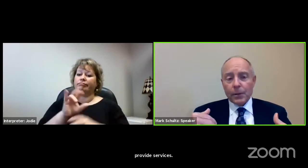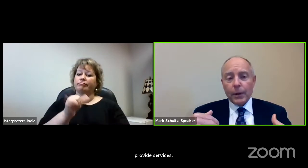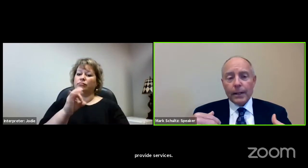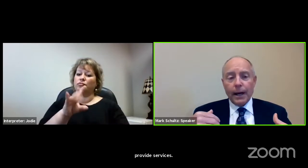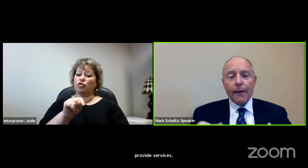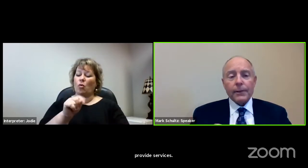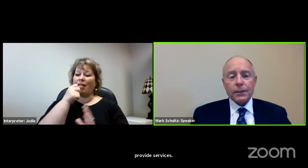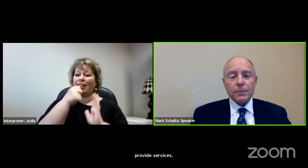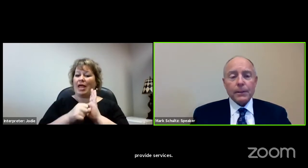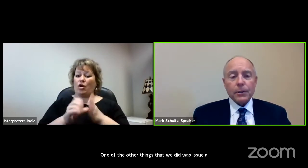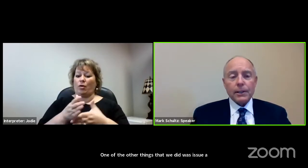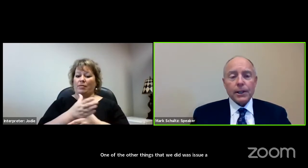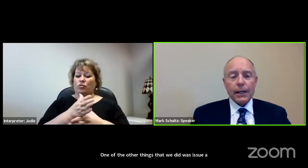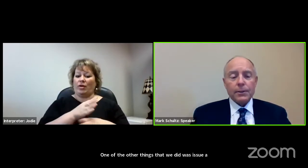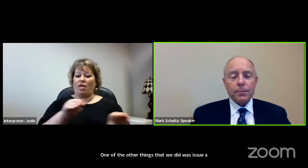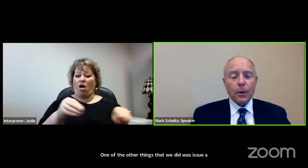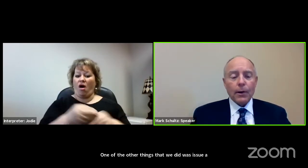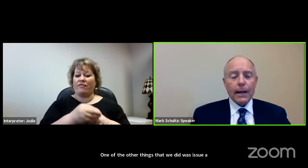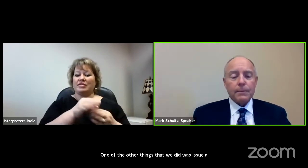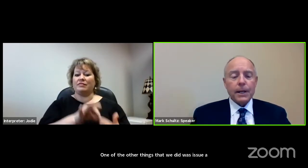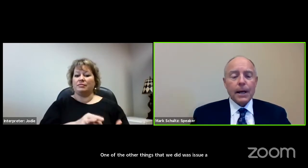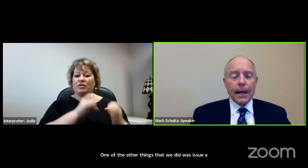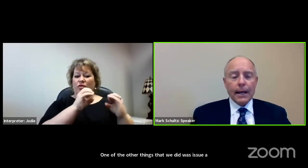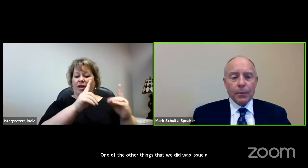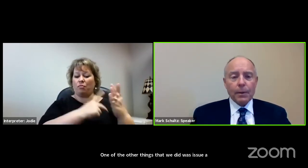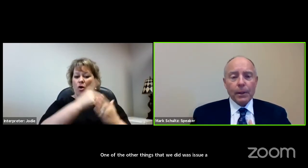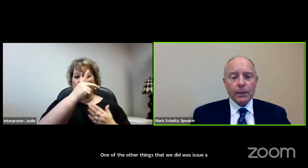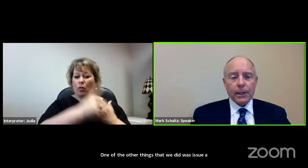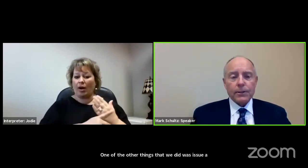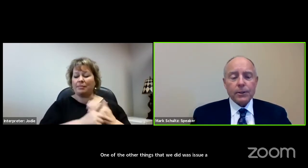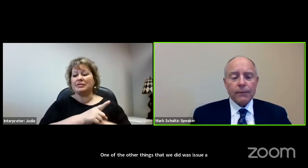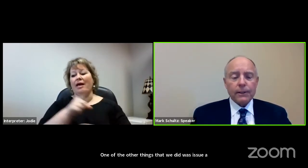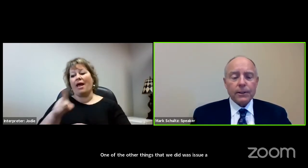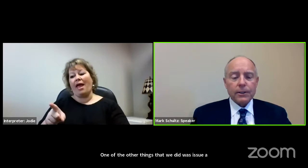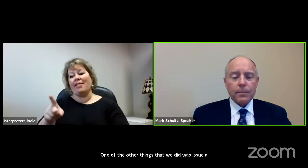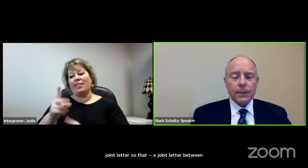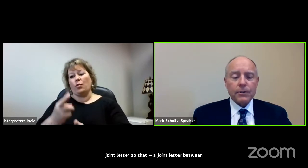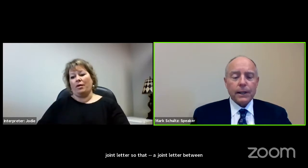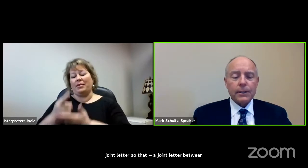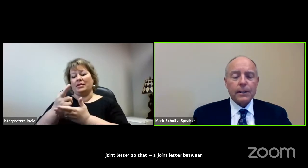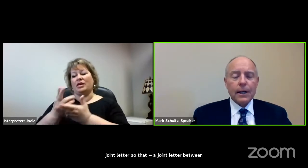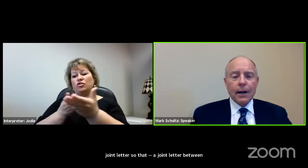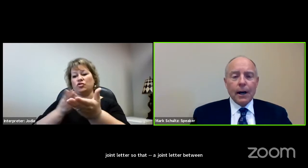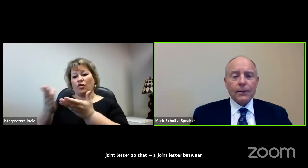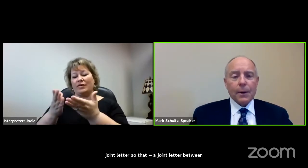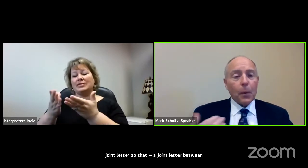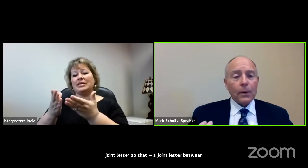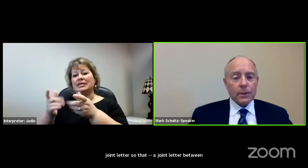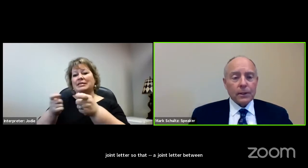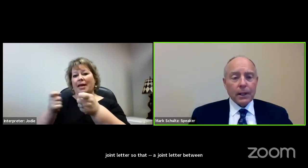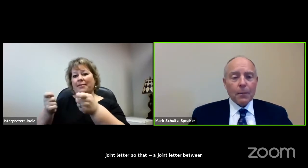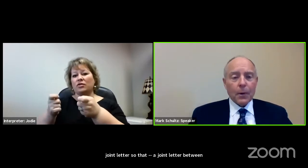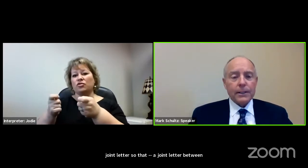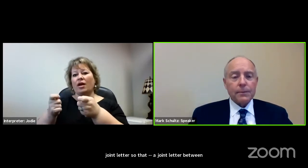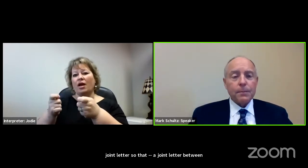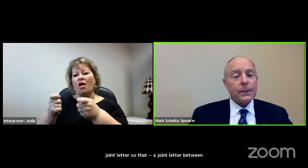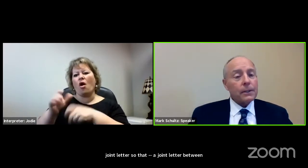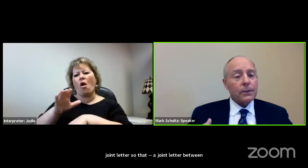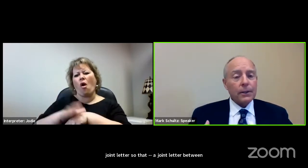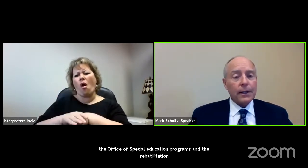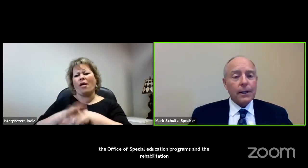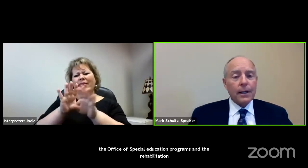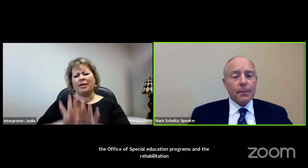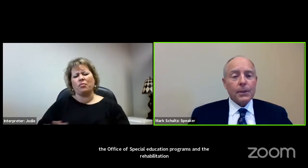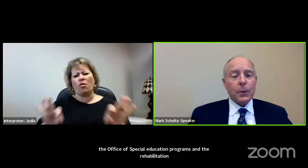joint letter between the Office of Specialized Gage and Programs and the Rehabilitation Services Administration on the importance of collaboration,